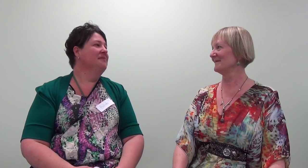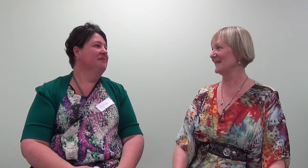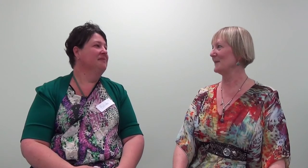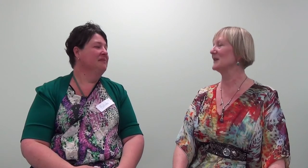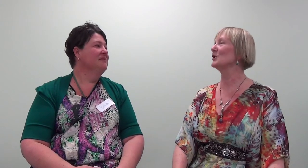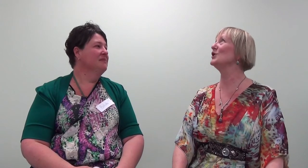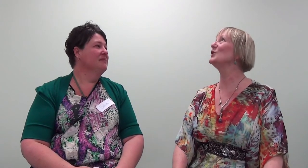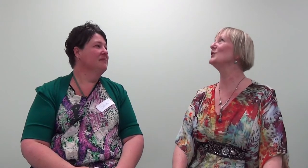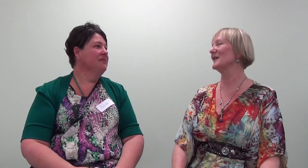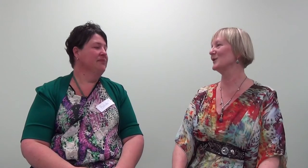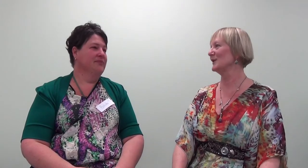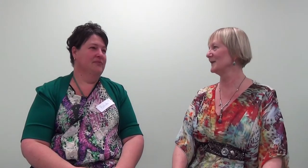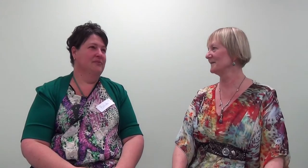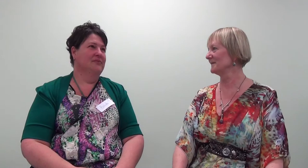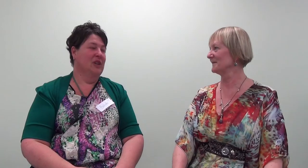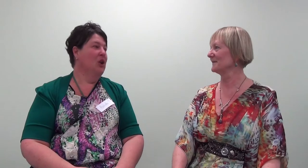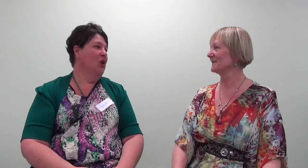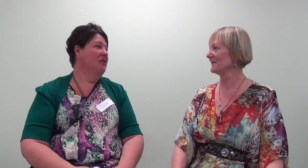How much are you judging you? A lot.